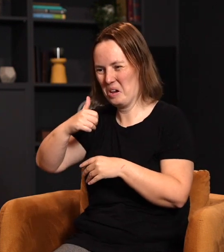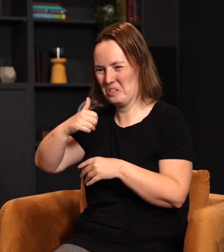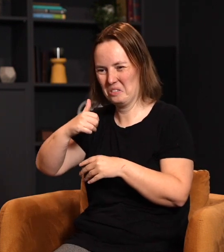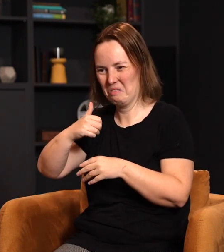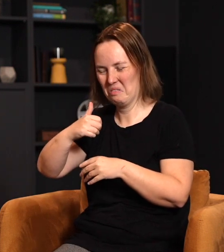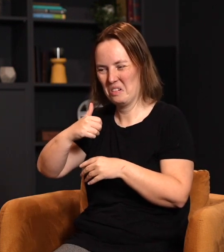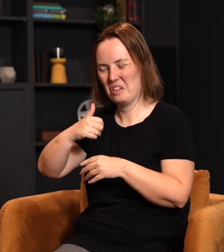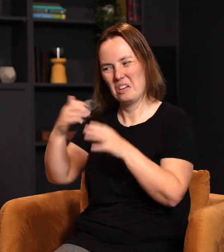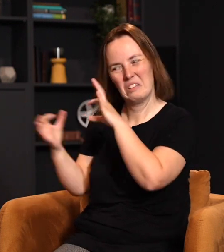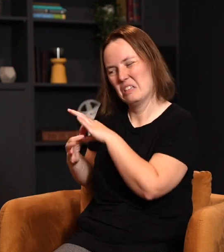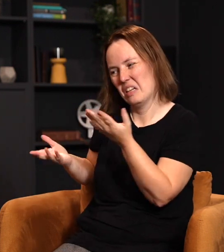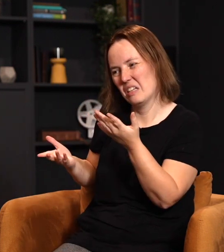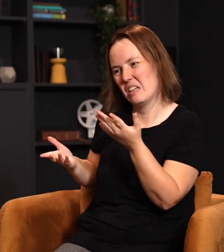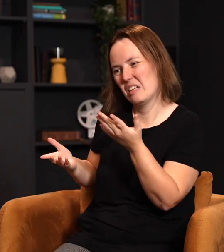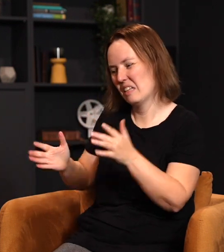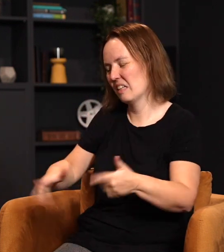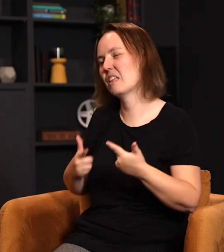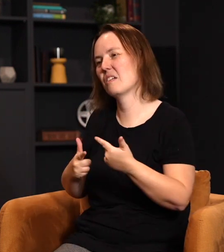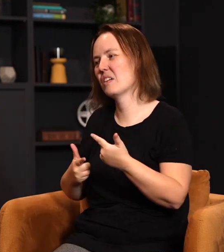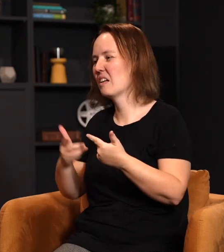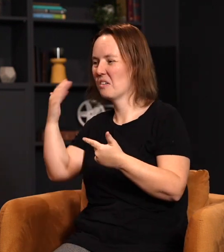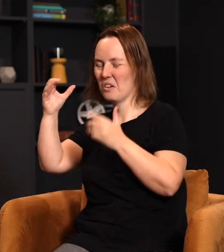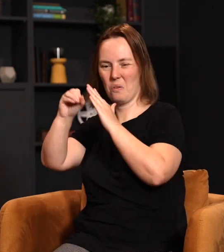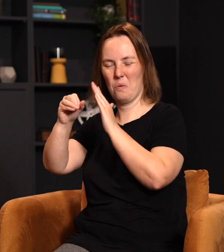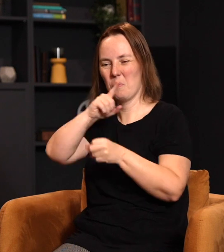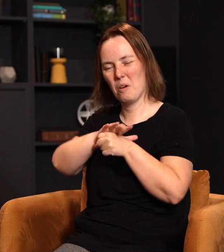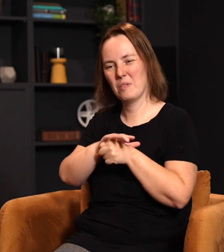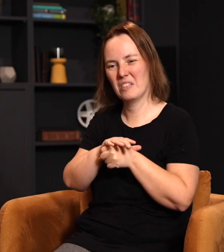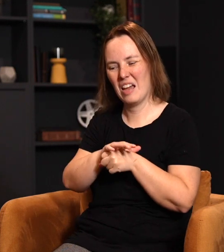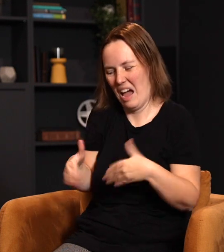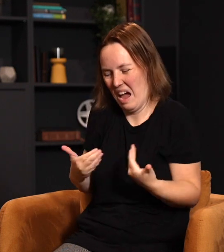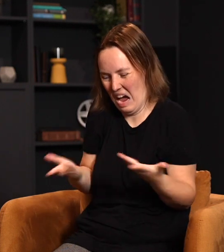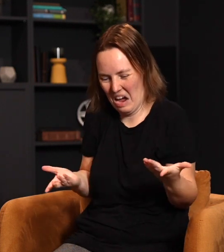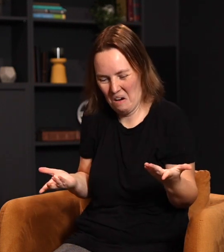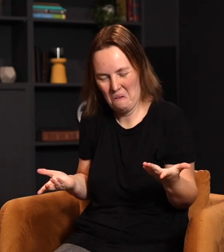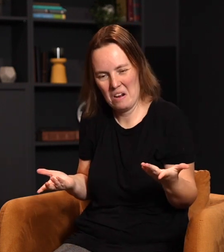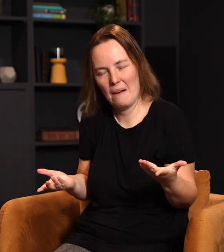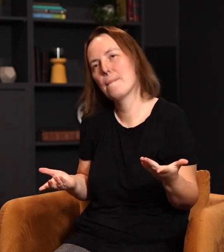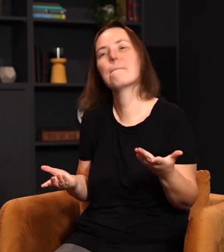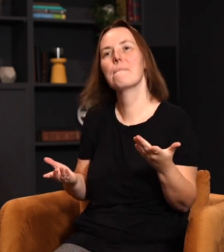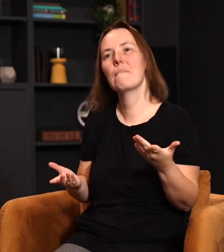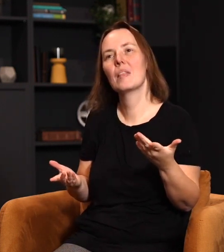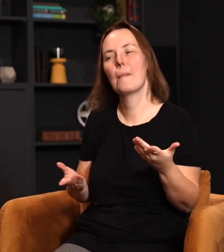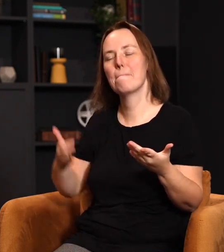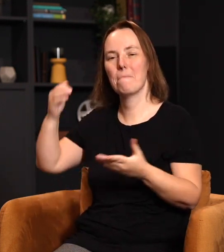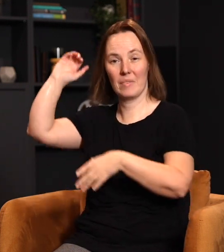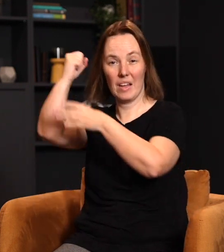not his seed, but he lived so many years ago. He lived under an old covenant. We're in the new covenant. How are we Abraham's seed? Well, Paul goes on to say that basically